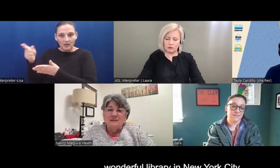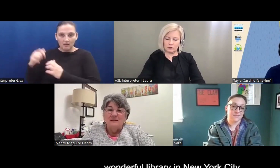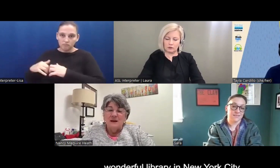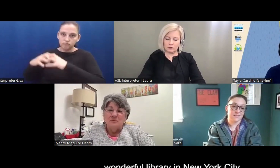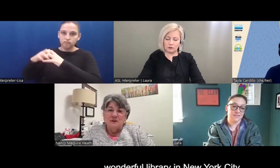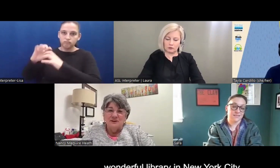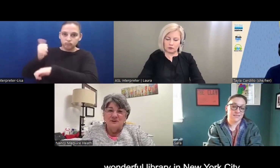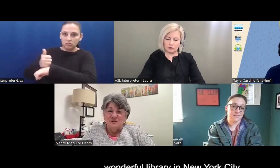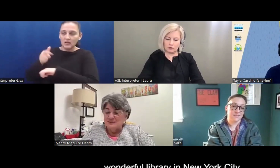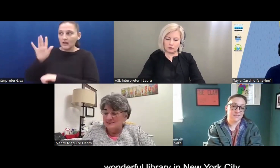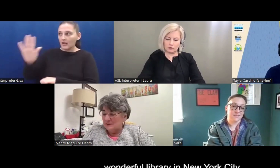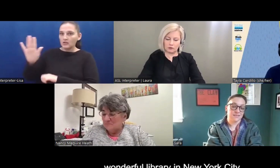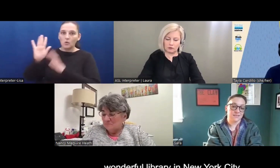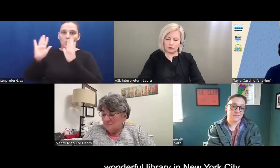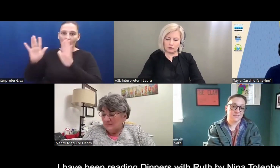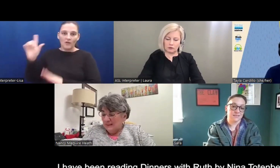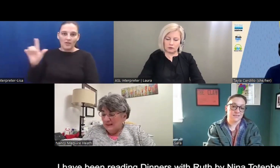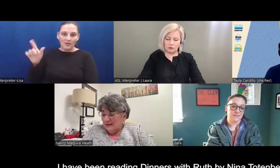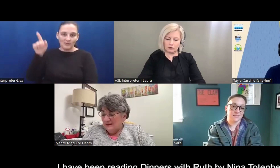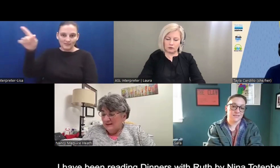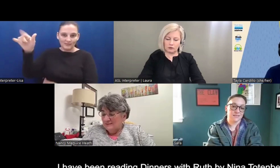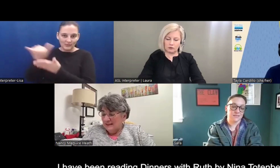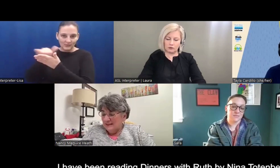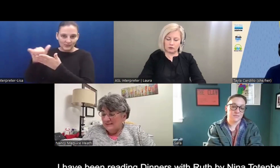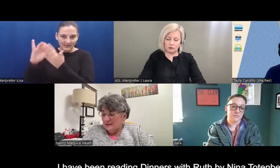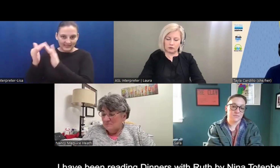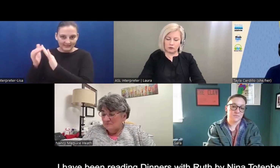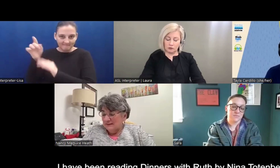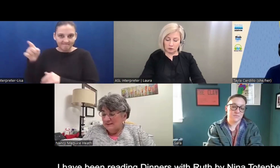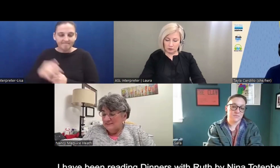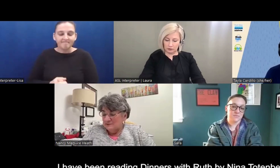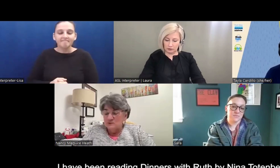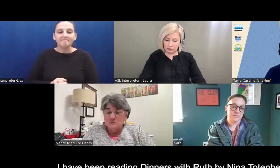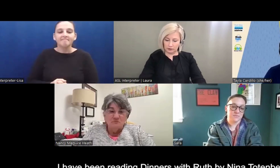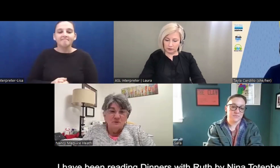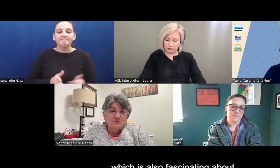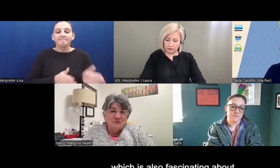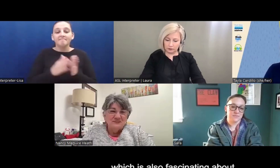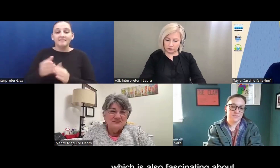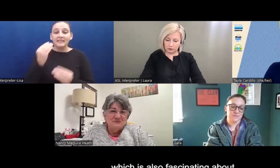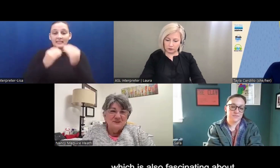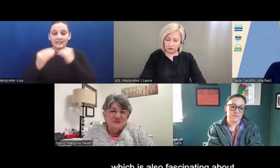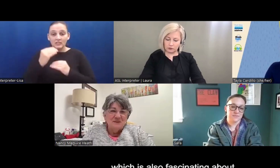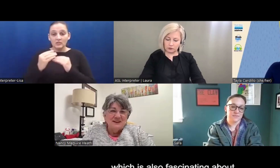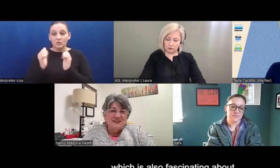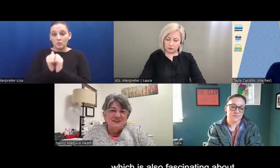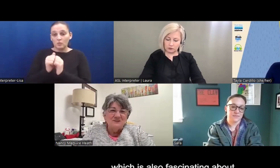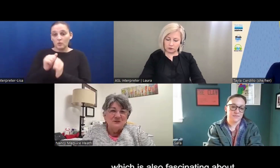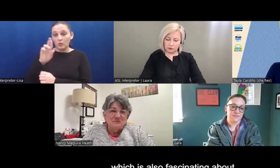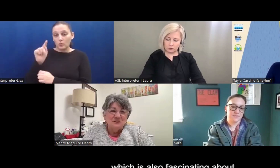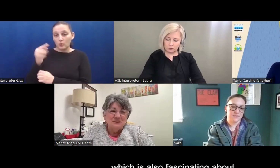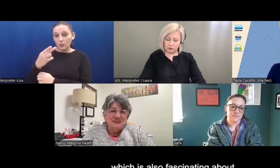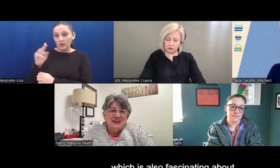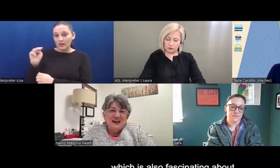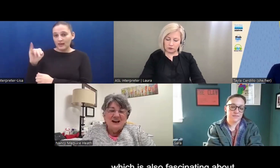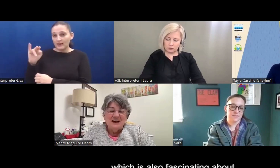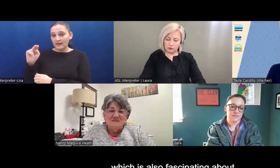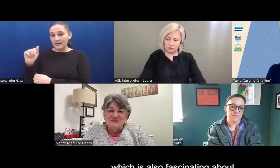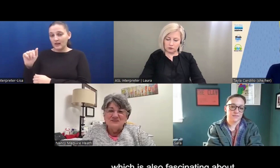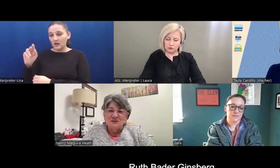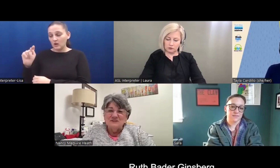library in New York City. And I've been reading Dinners with Ruth by Nina Totenberg,